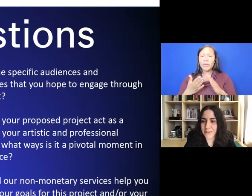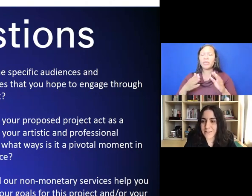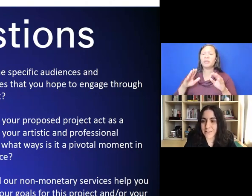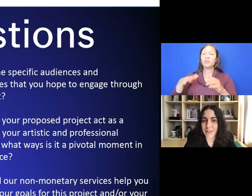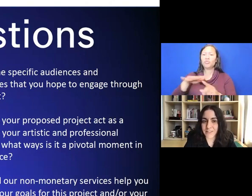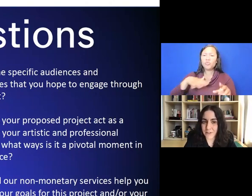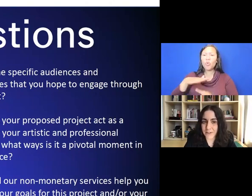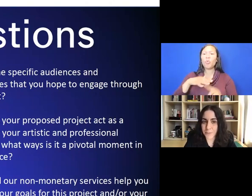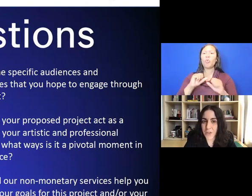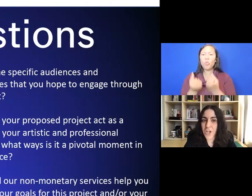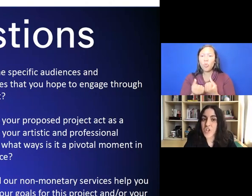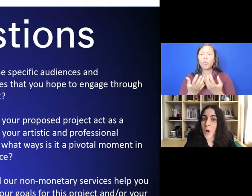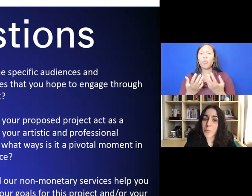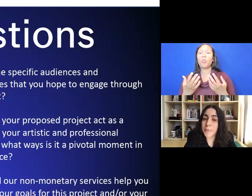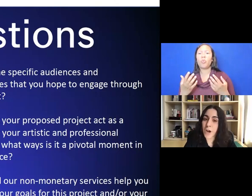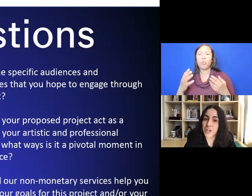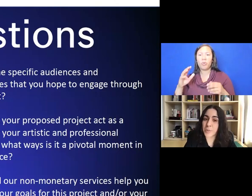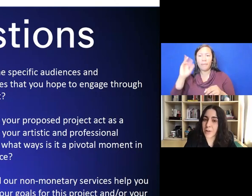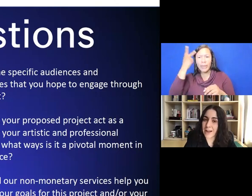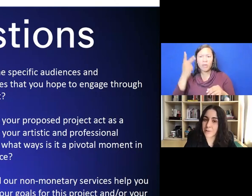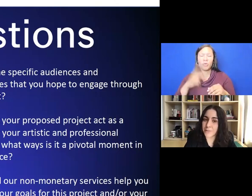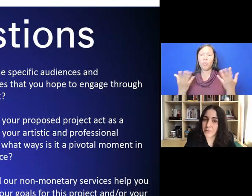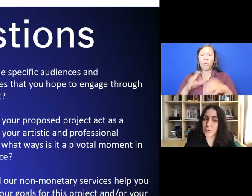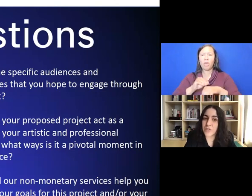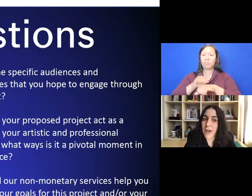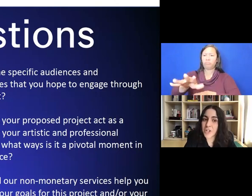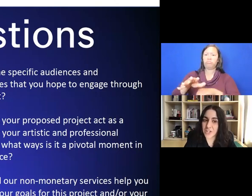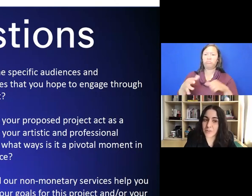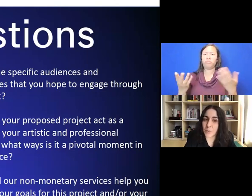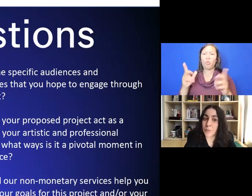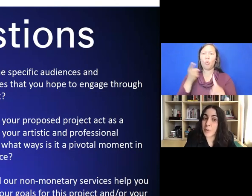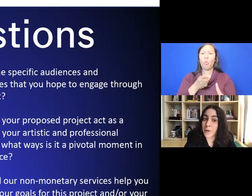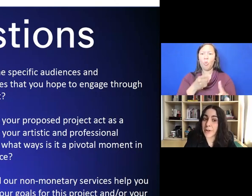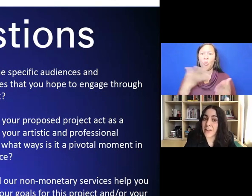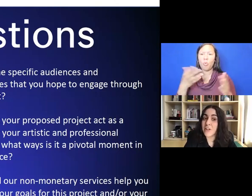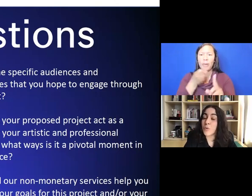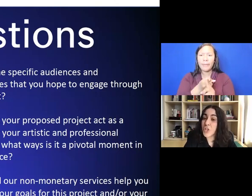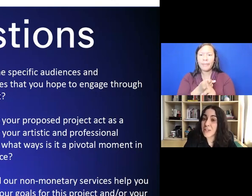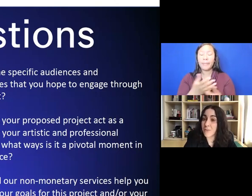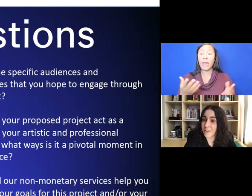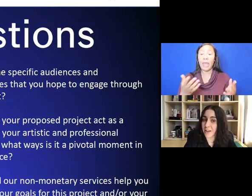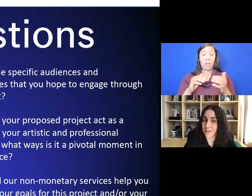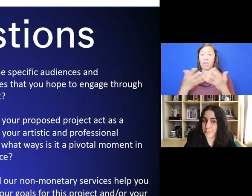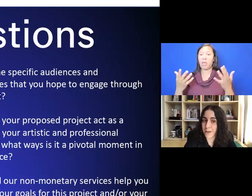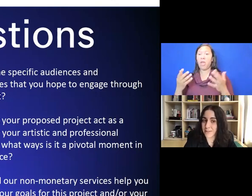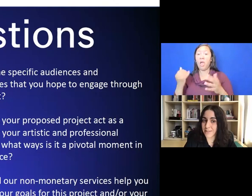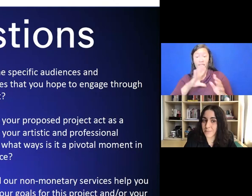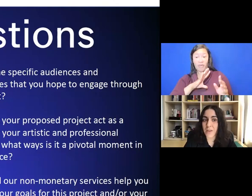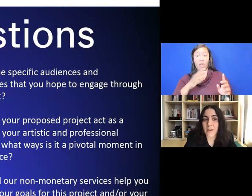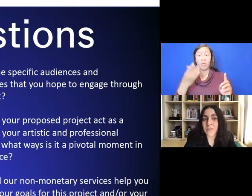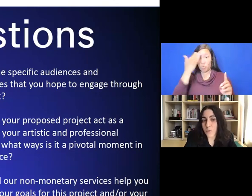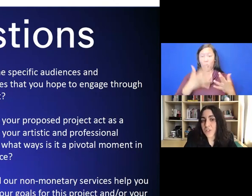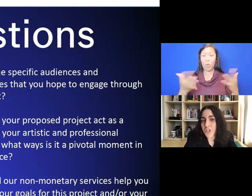environmental, etc., do you hope your project will have? What strategies will you employ to achieve the desired impact?